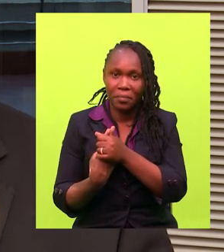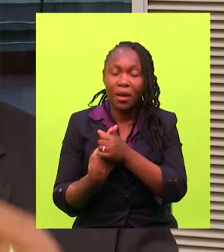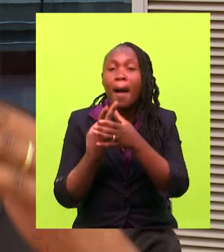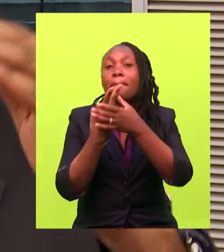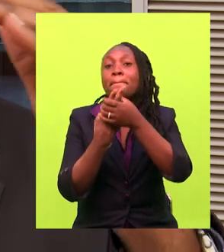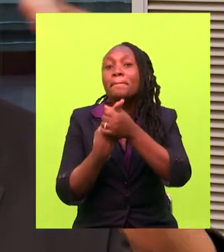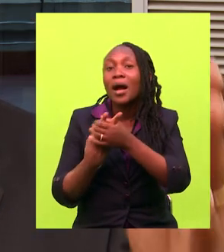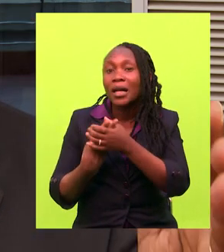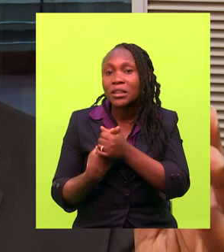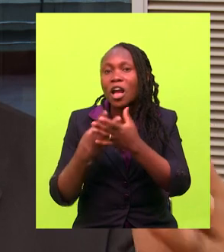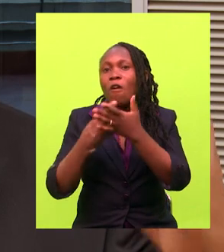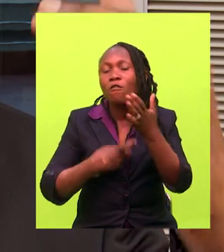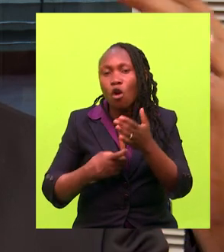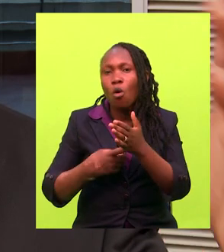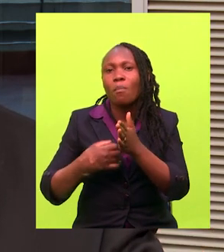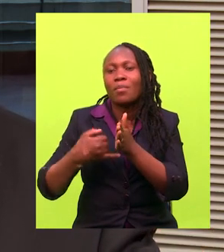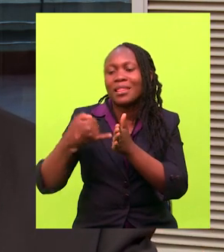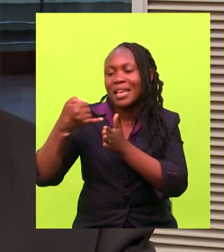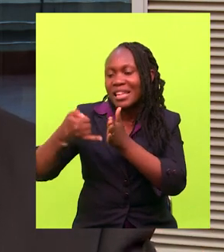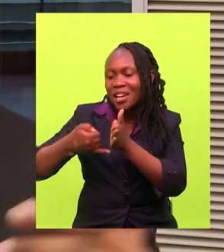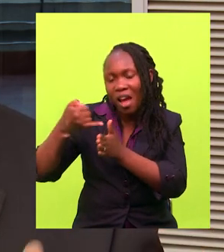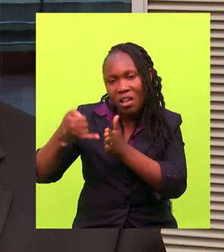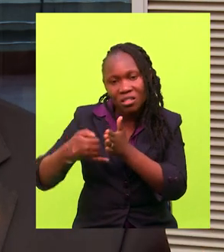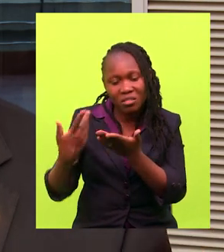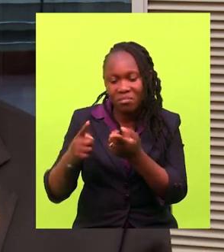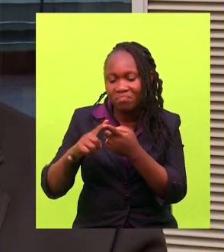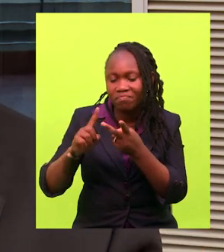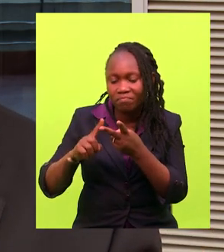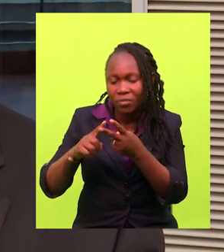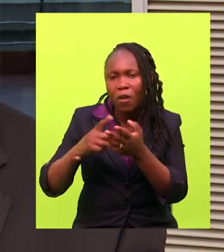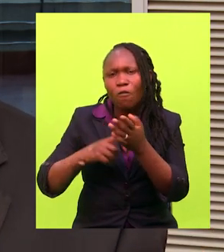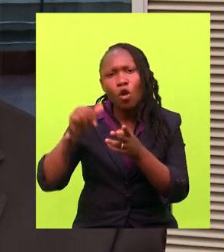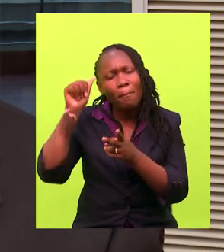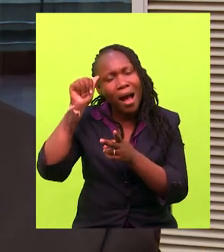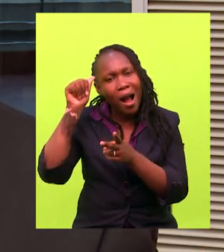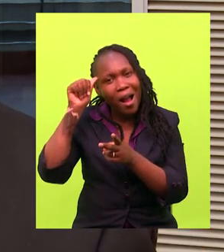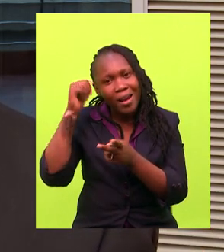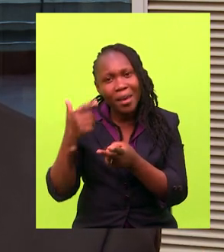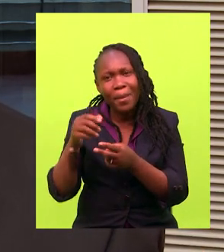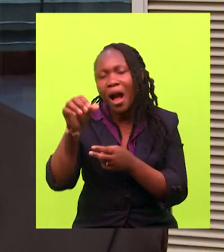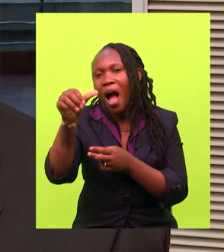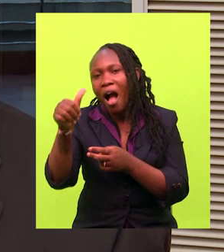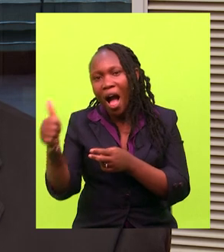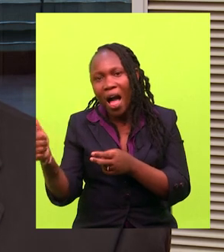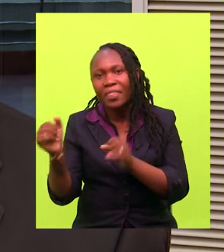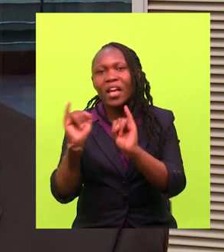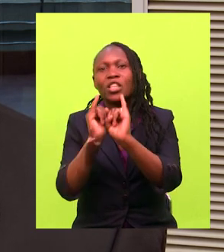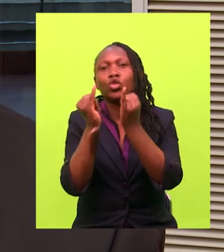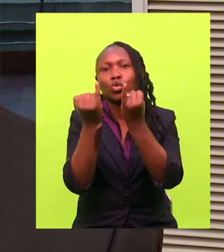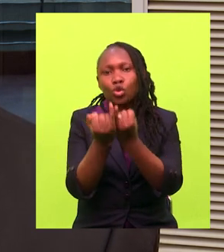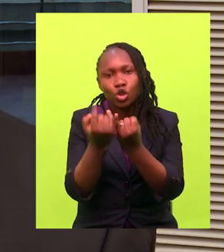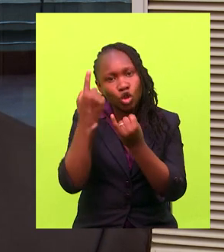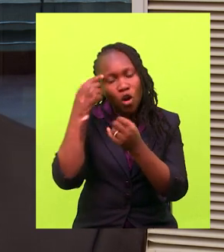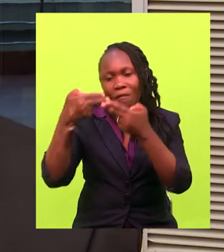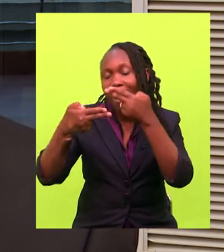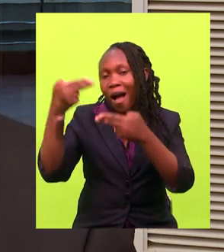partners from the industry, partners from the academia, other institutions of